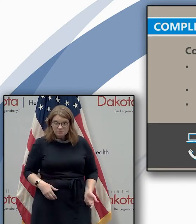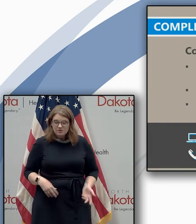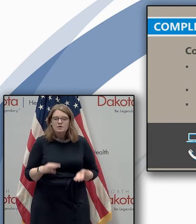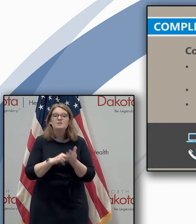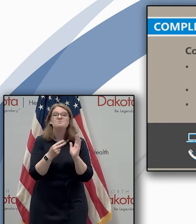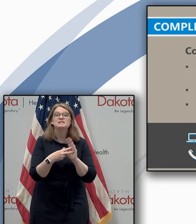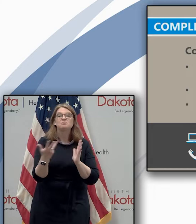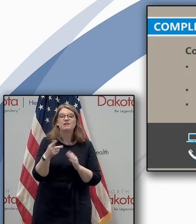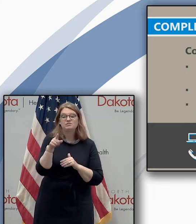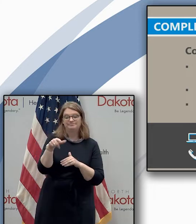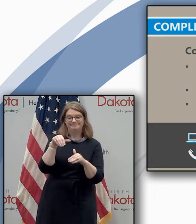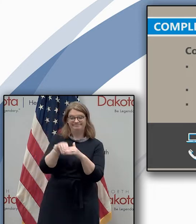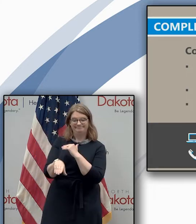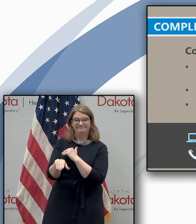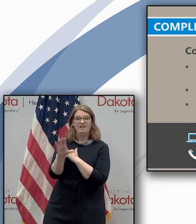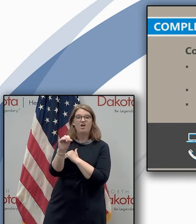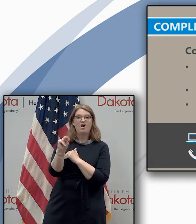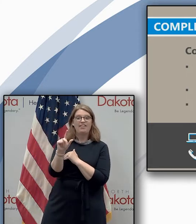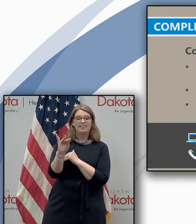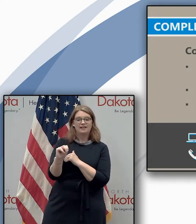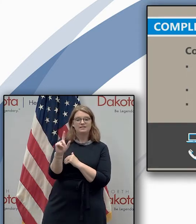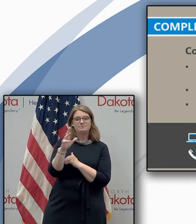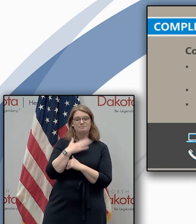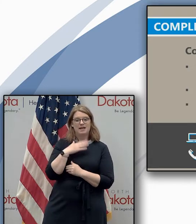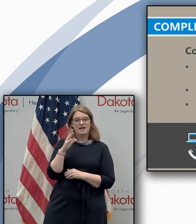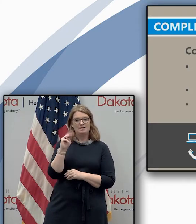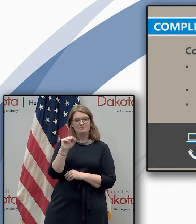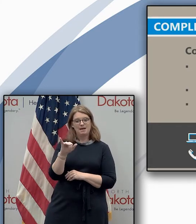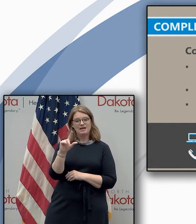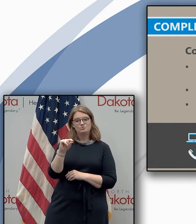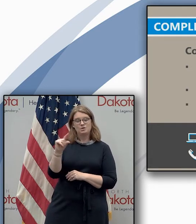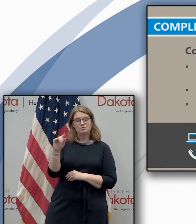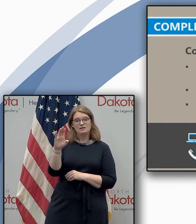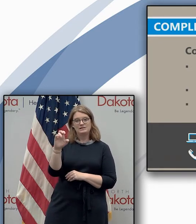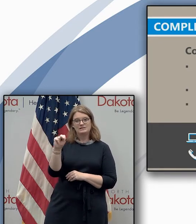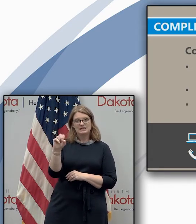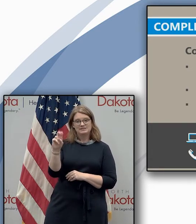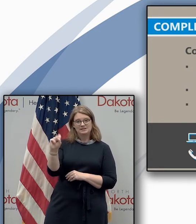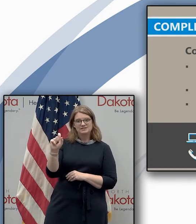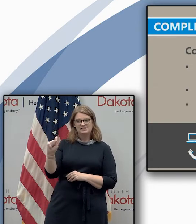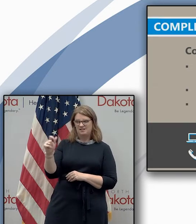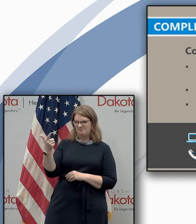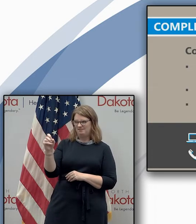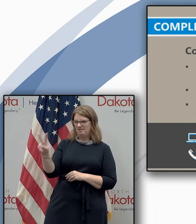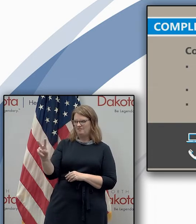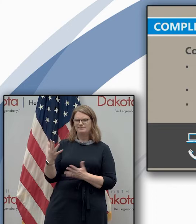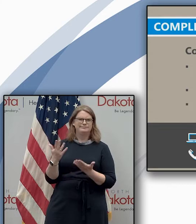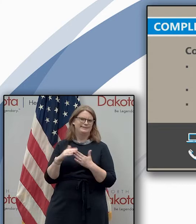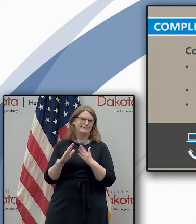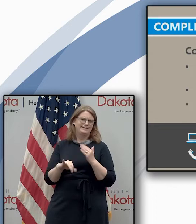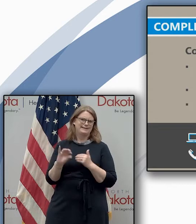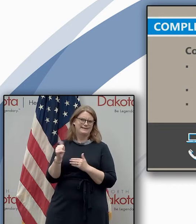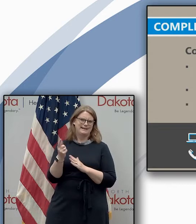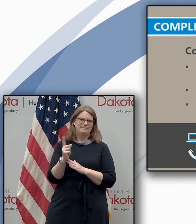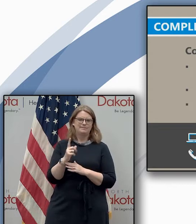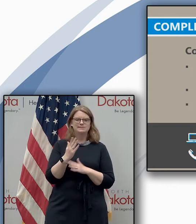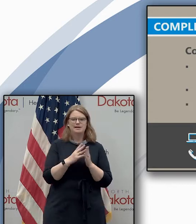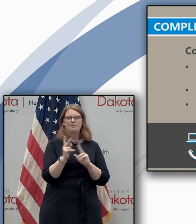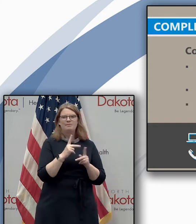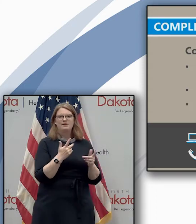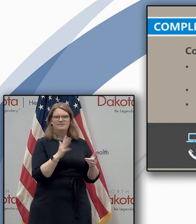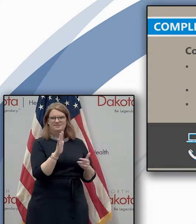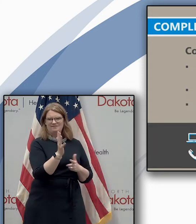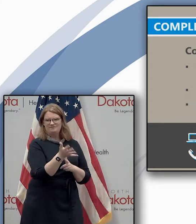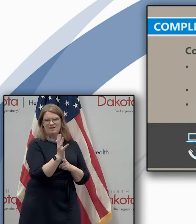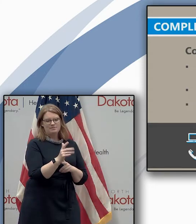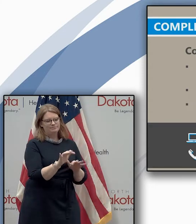go online to my2020census.gov uh it can take uh less than 10 minutes some people can get it five uh